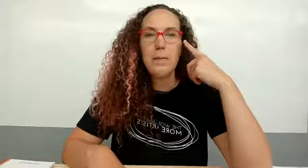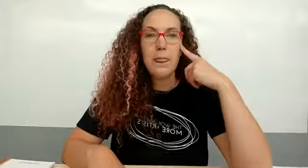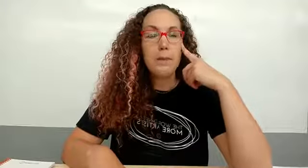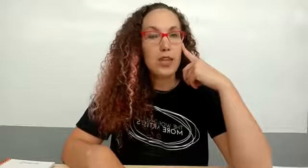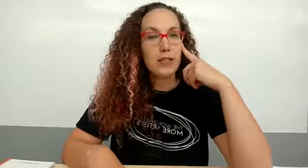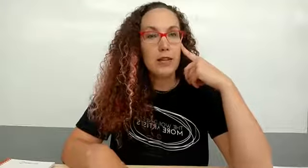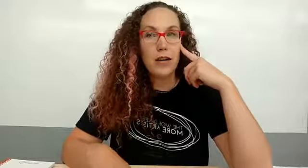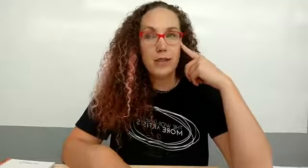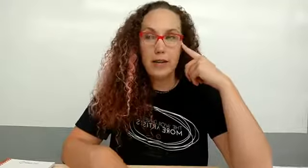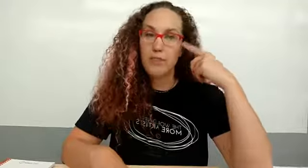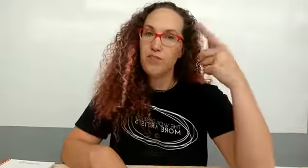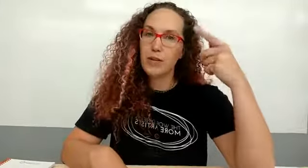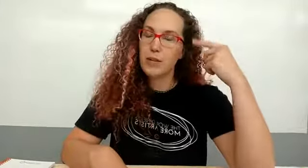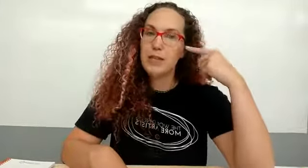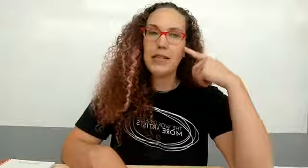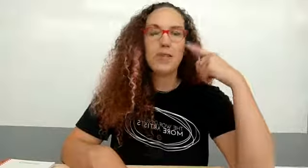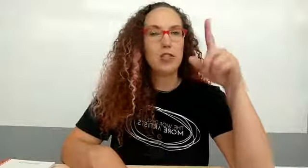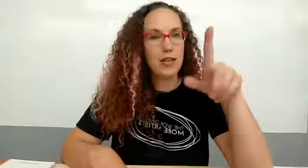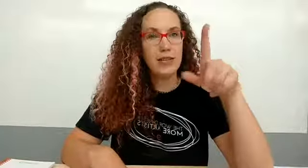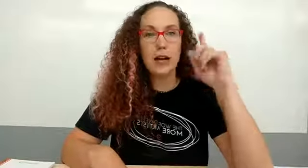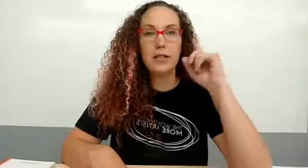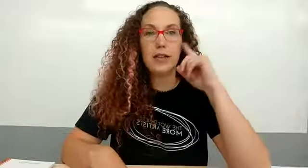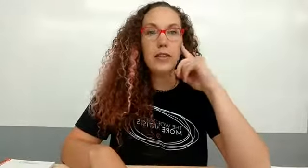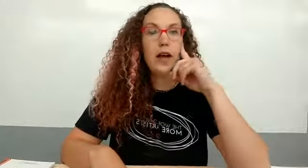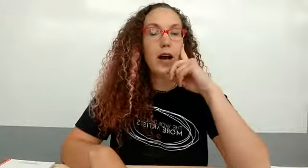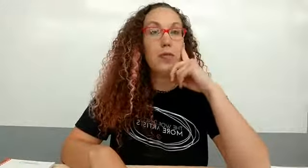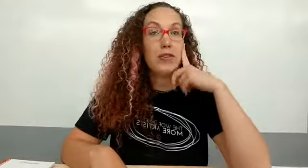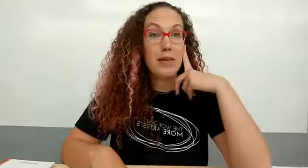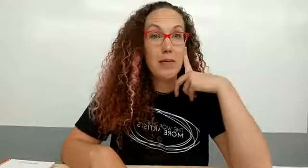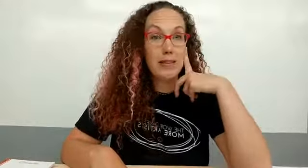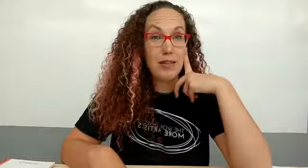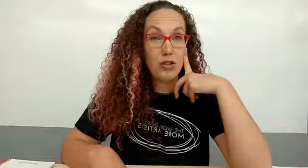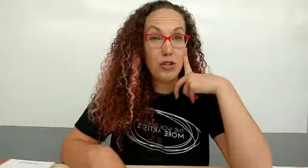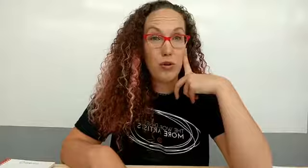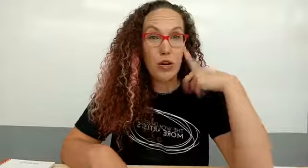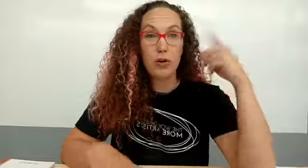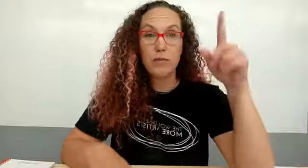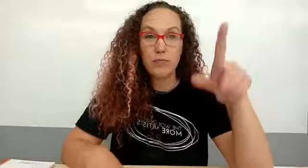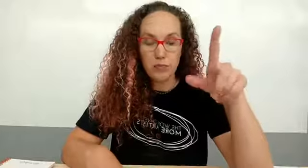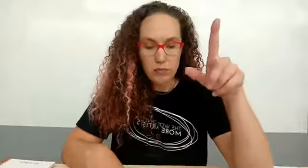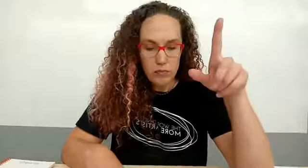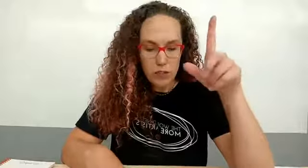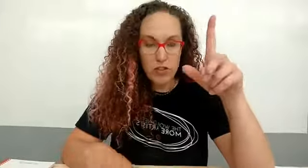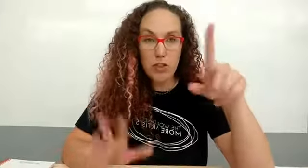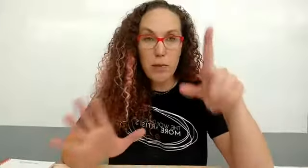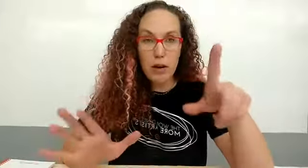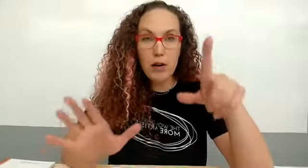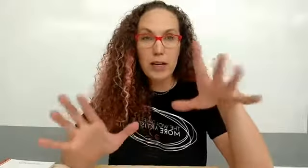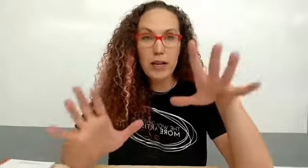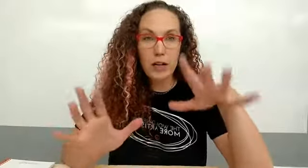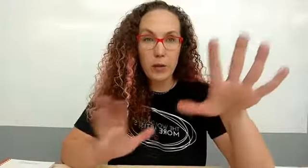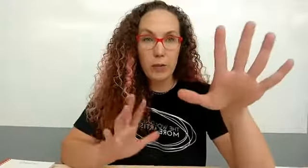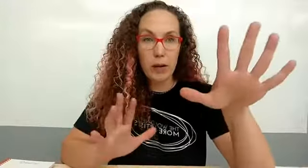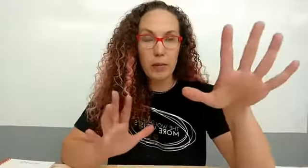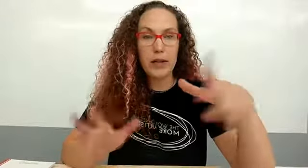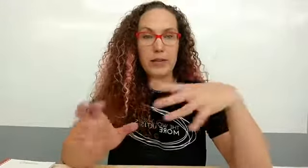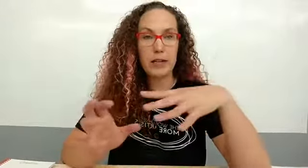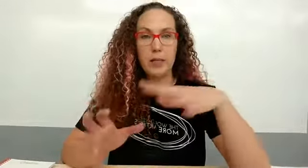chances are i did sometimes i didn't but chances are i did um you can send me a message okie doke so tomorrow i'm gonna get a group up and it's gonna be